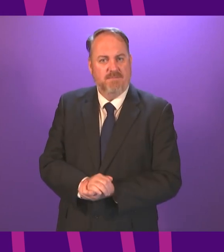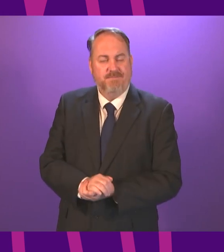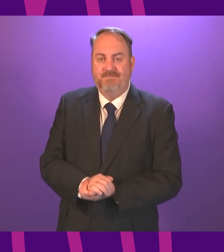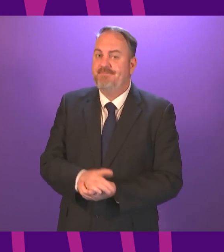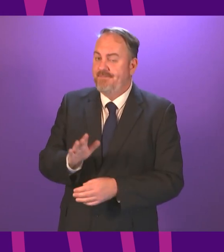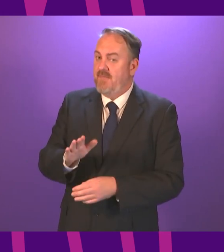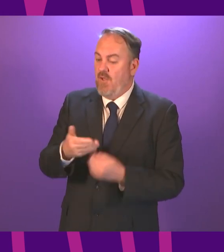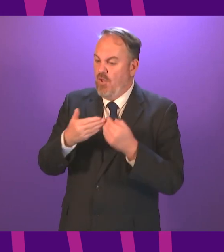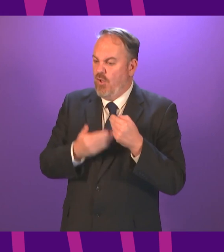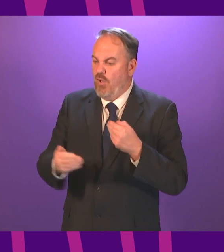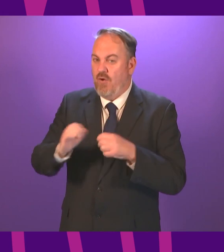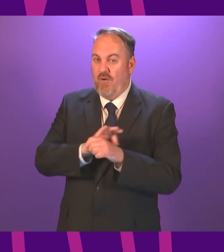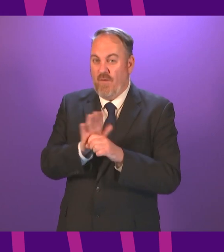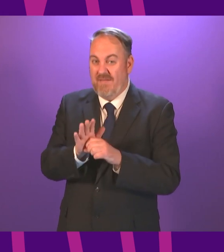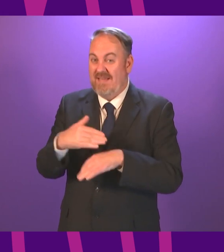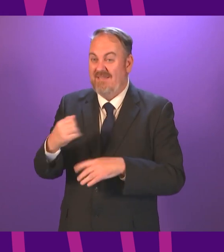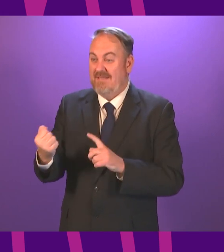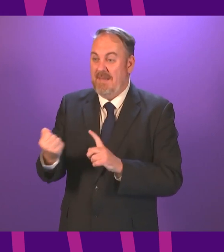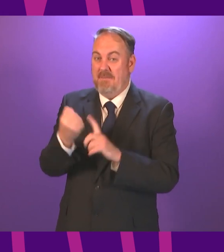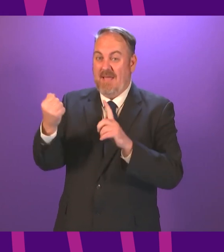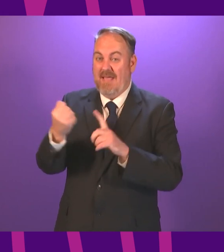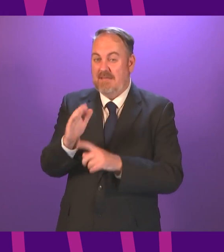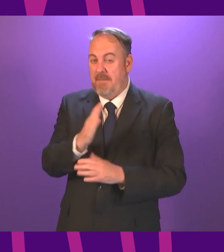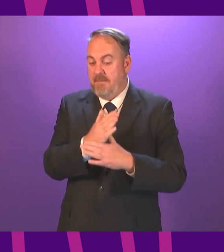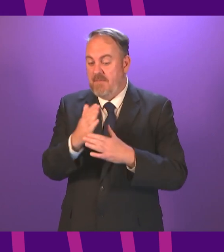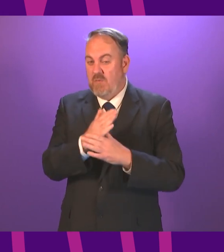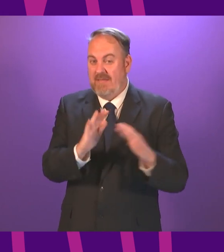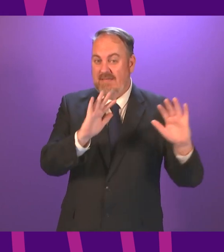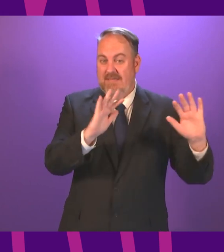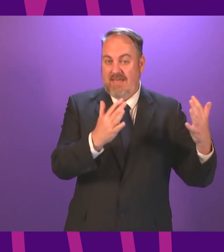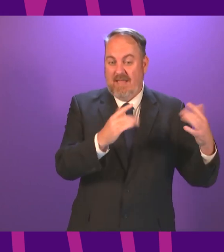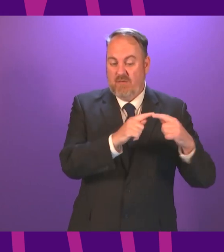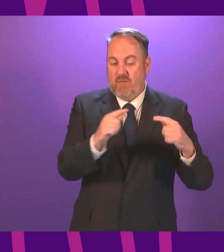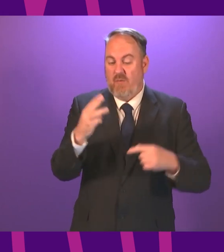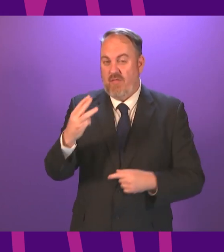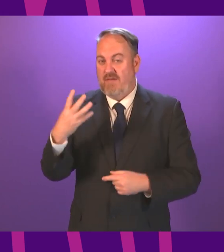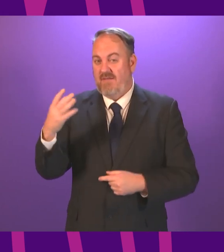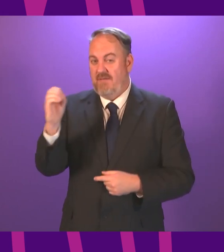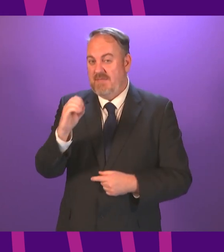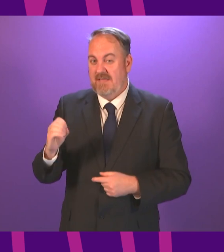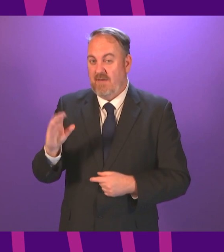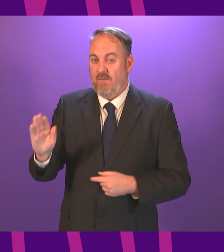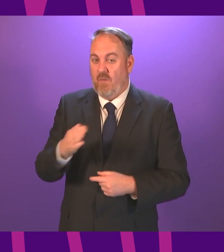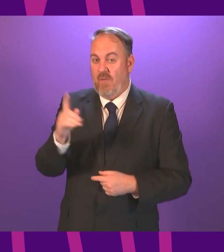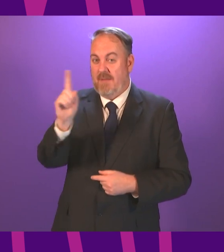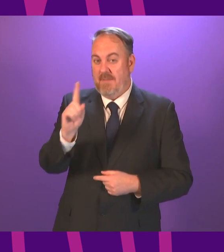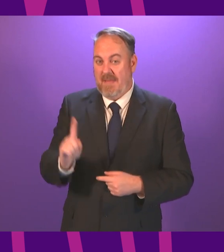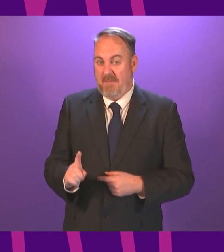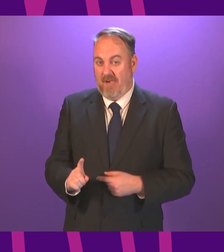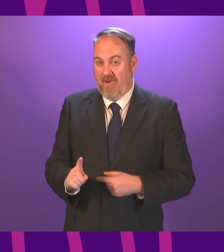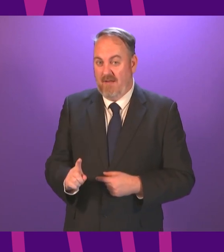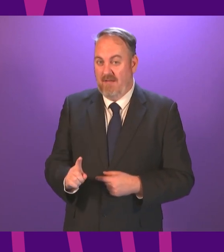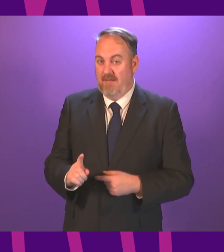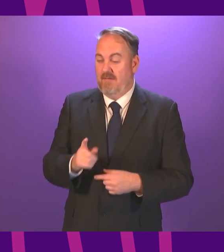Covid affects 10 to 35 percent of people who contract Covid that's 60 to 210 thousand people you